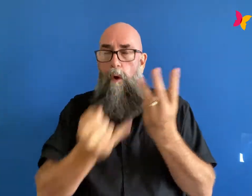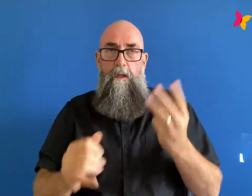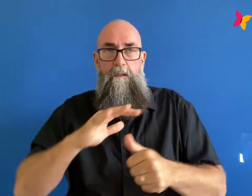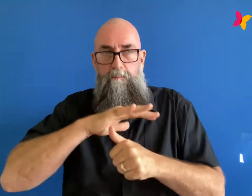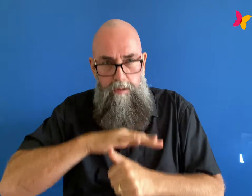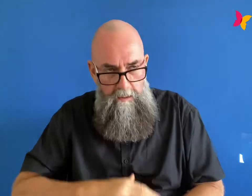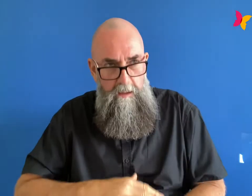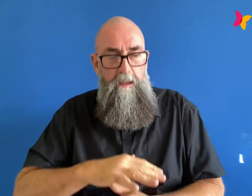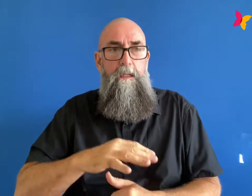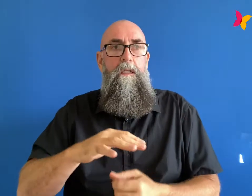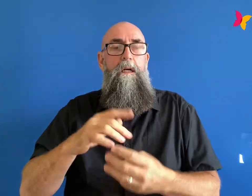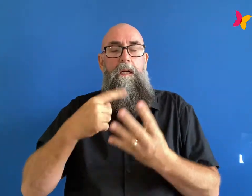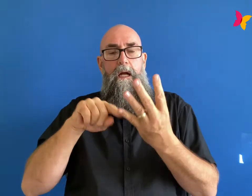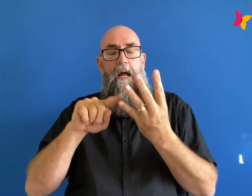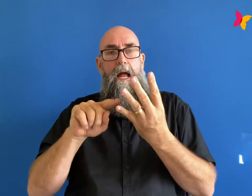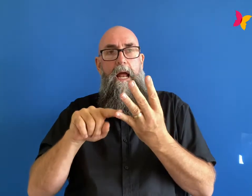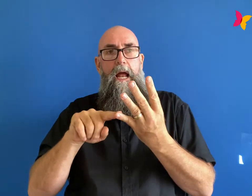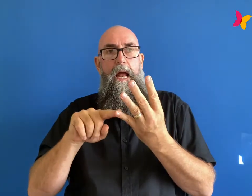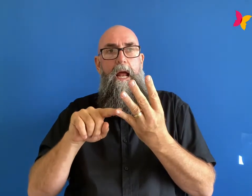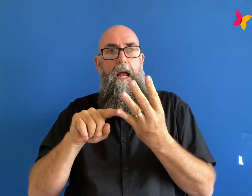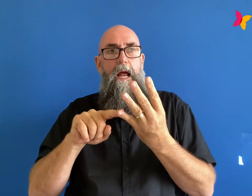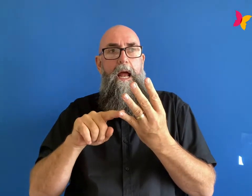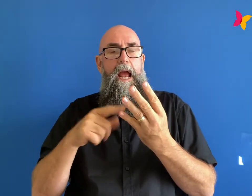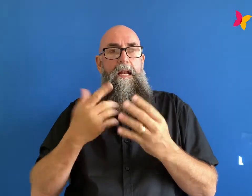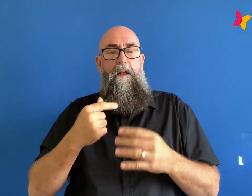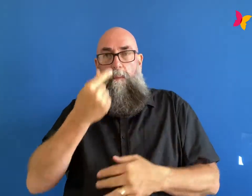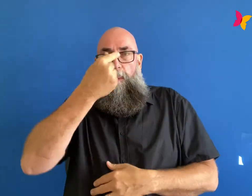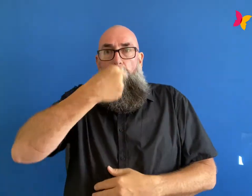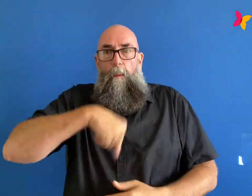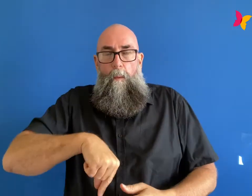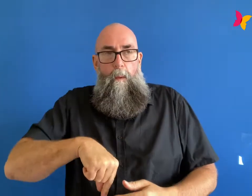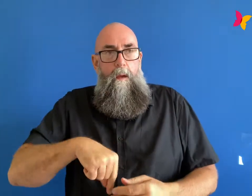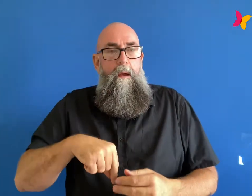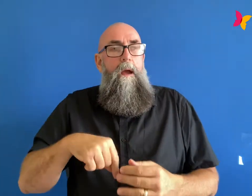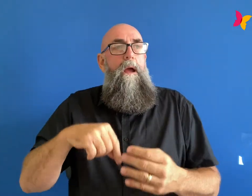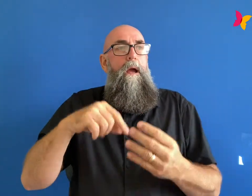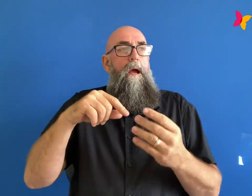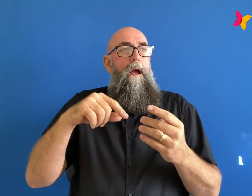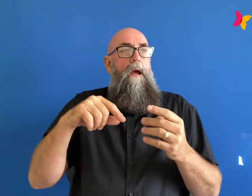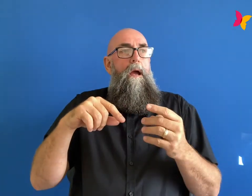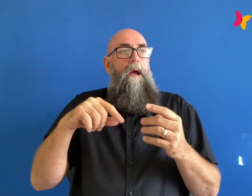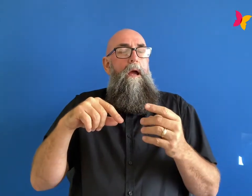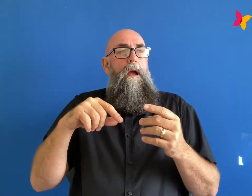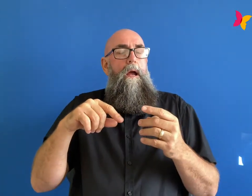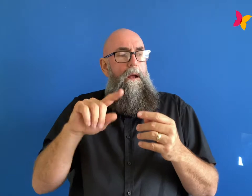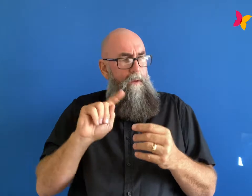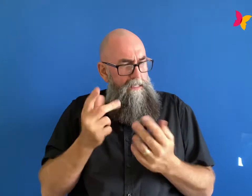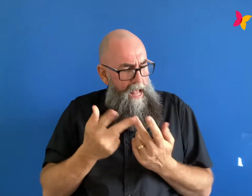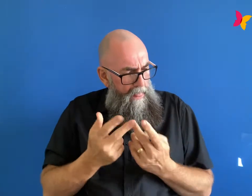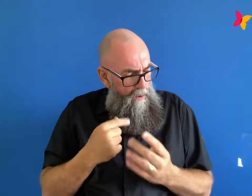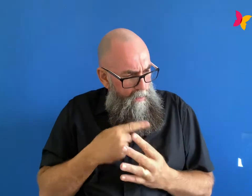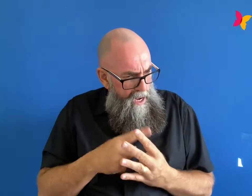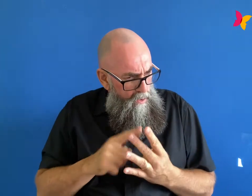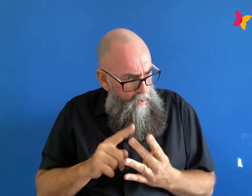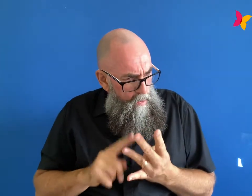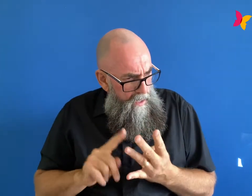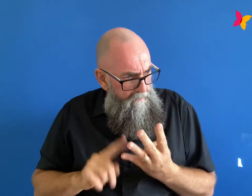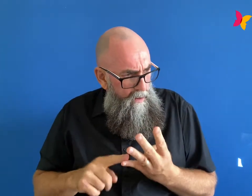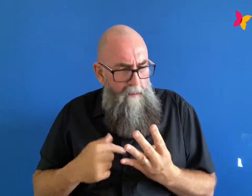and anorexia nervosa and did i miss any there will be a